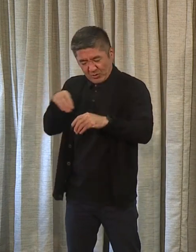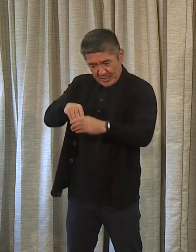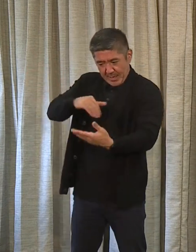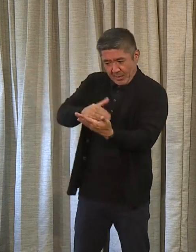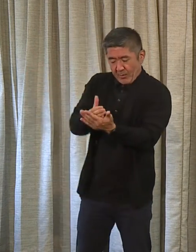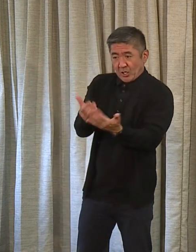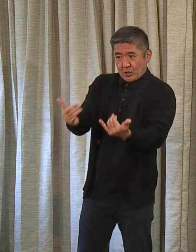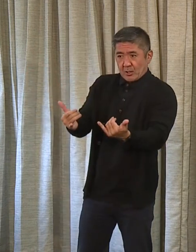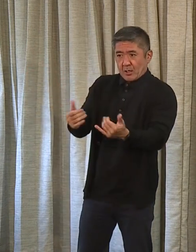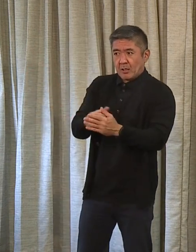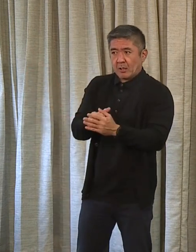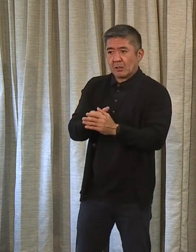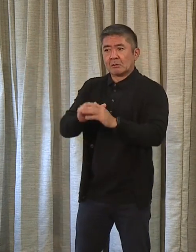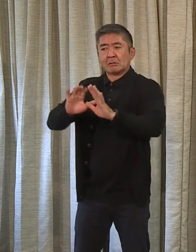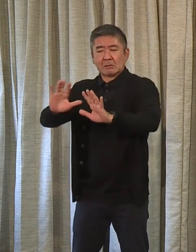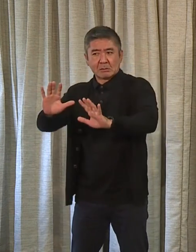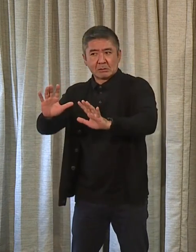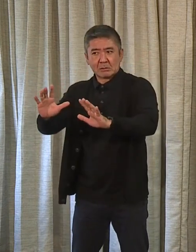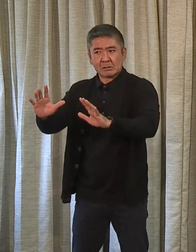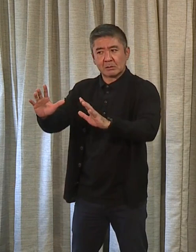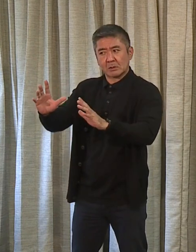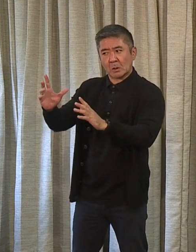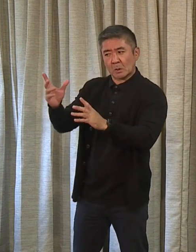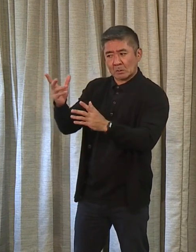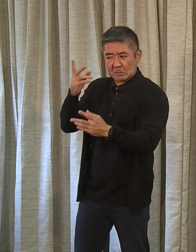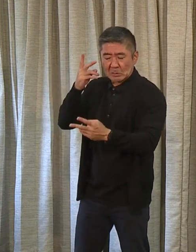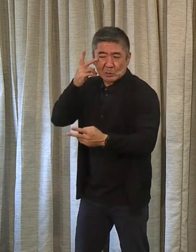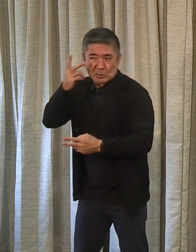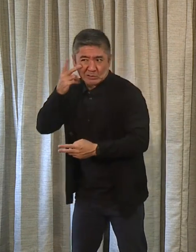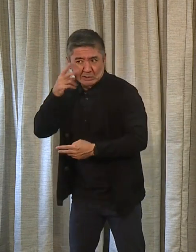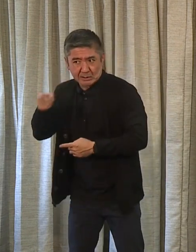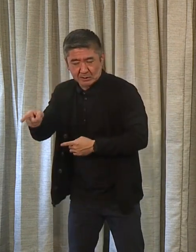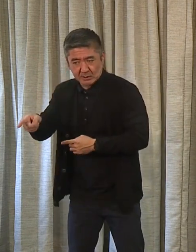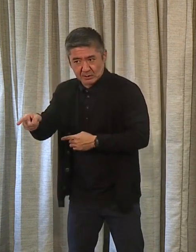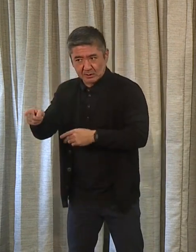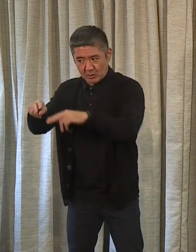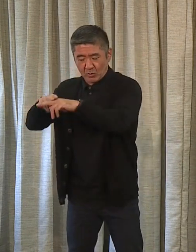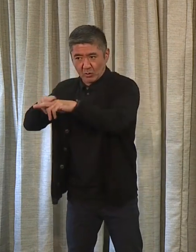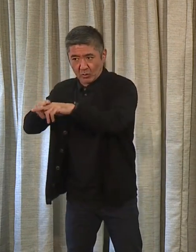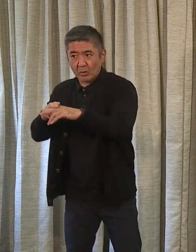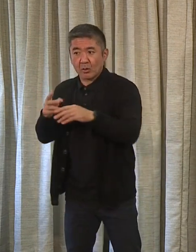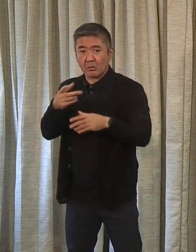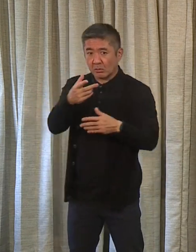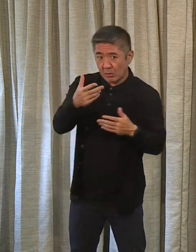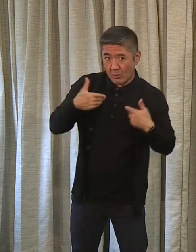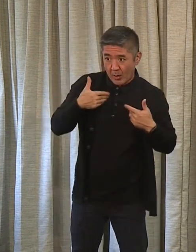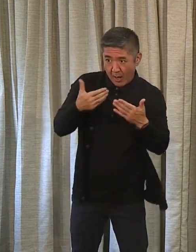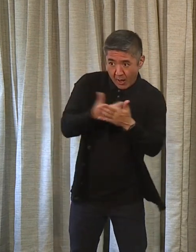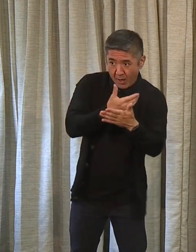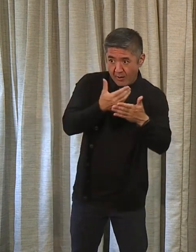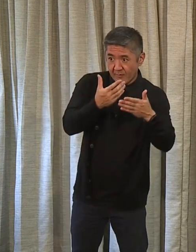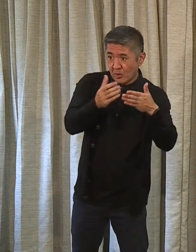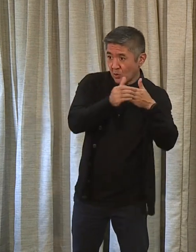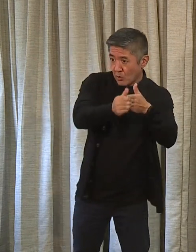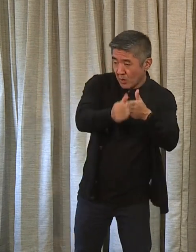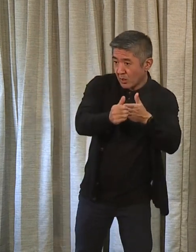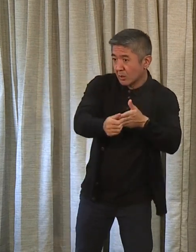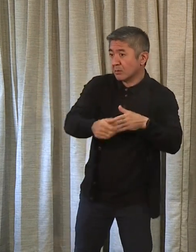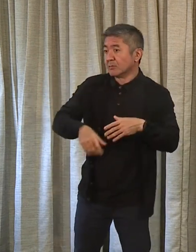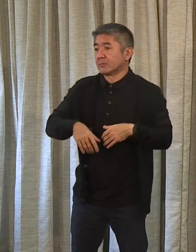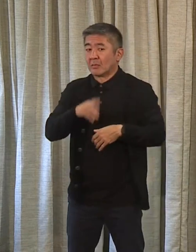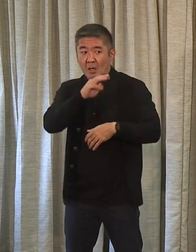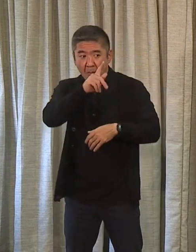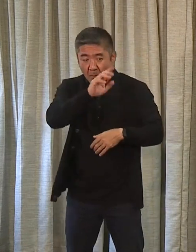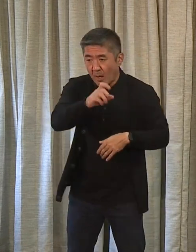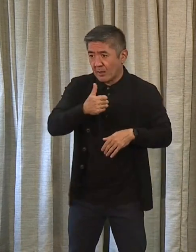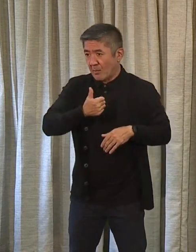There is a lot up in the air with rail. But right now, as we're proceeding, we have new leadership. Mike Formby and myself have been